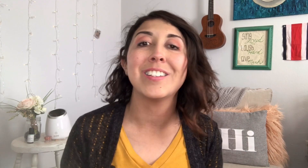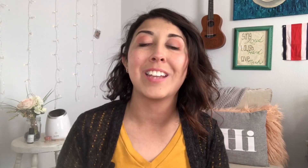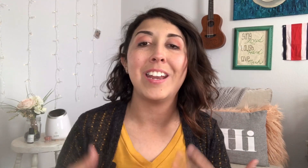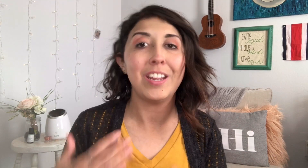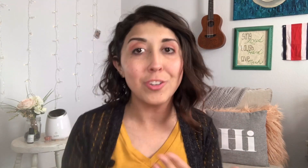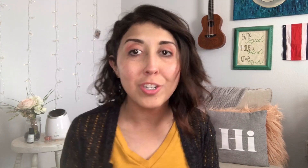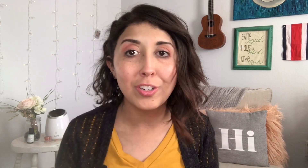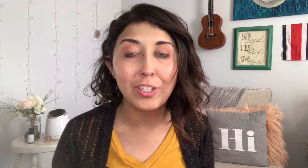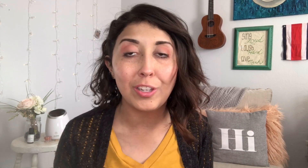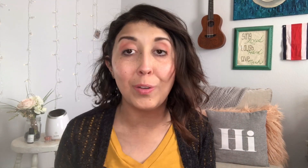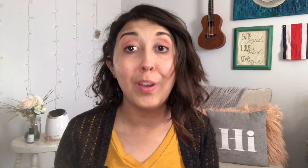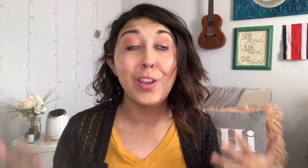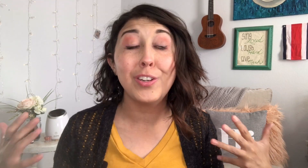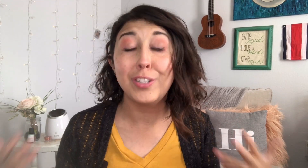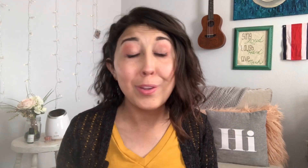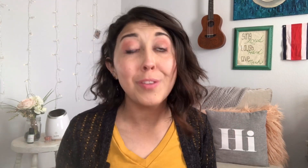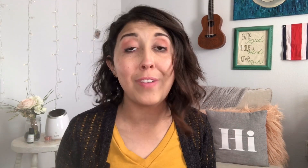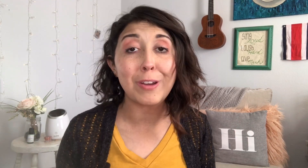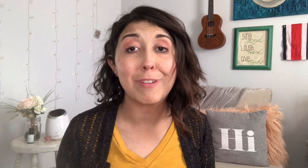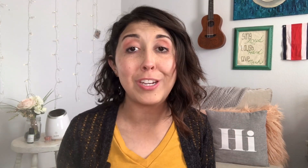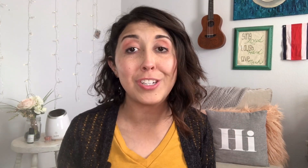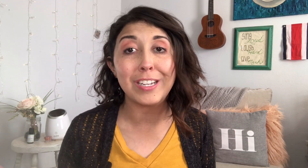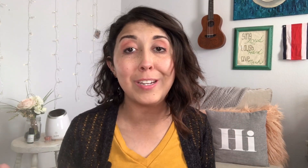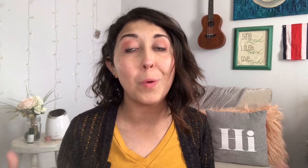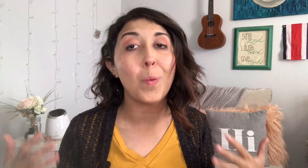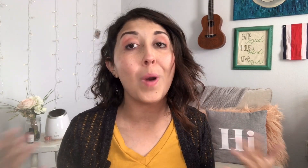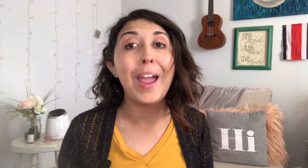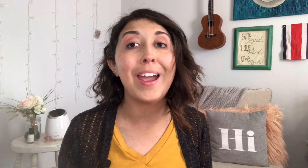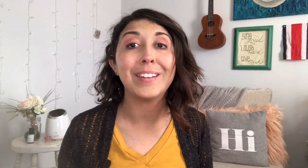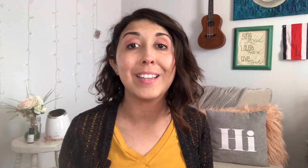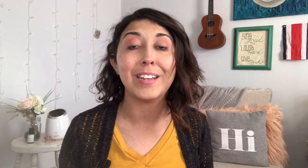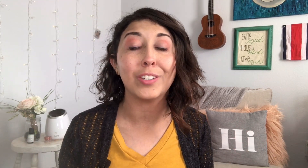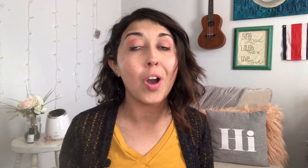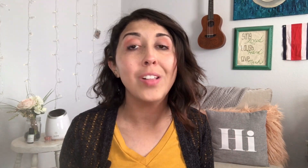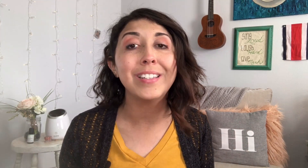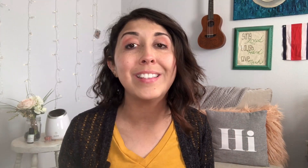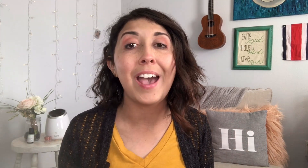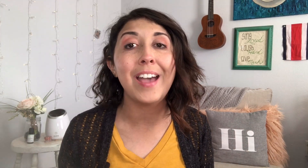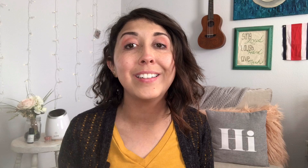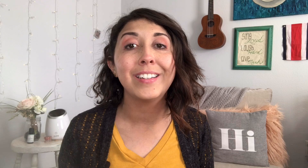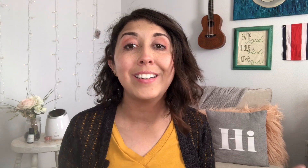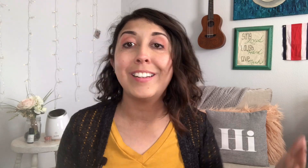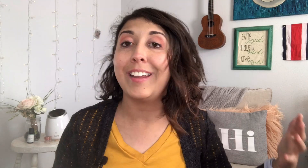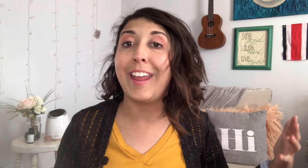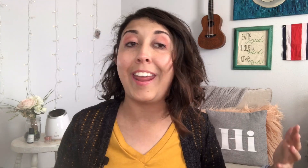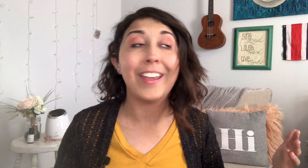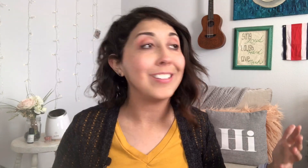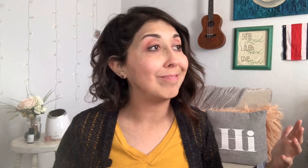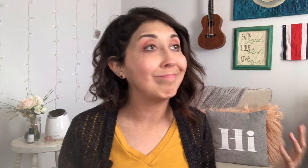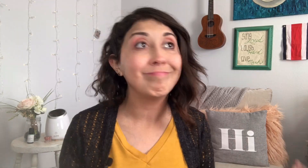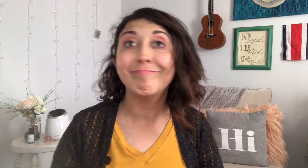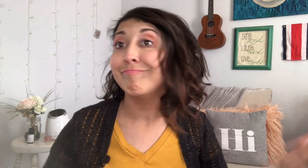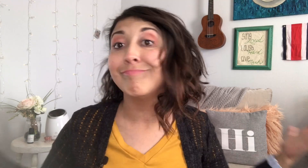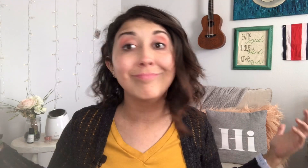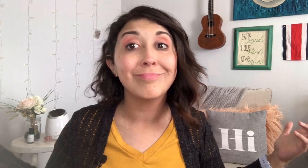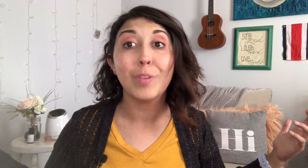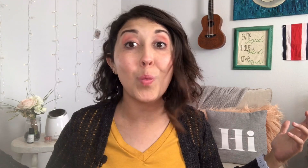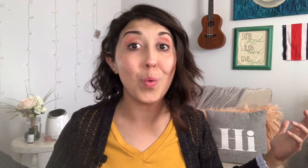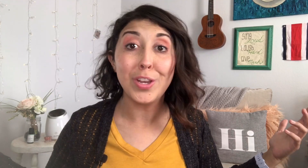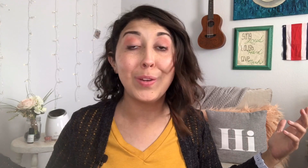just kind of introduce you to the Federation why I decided to call it that and what you